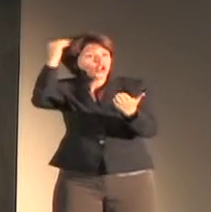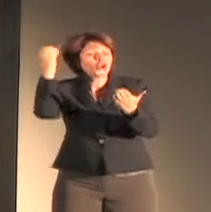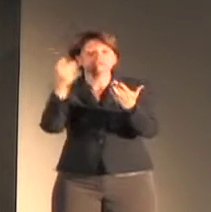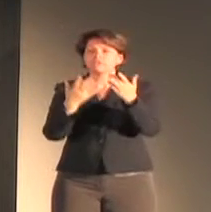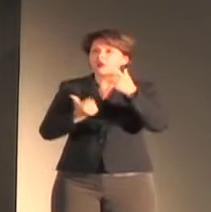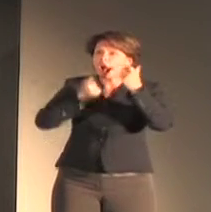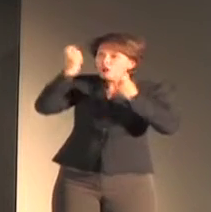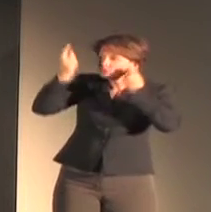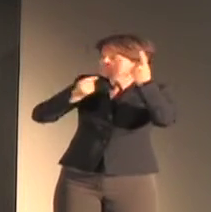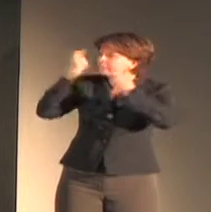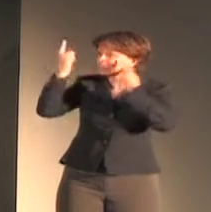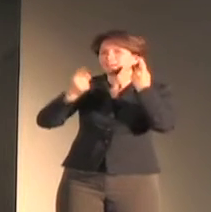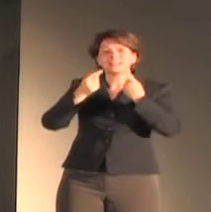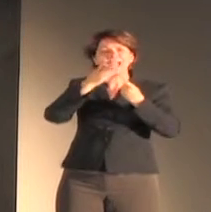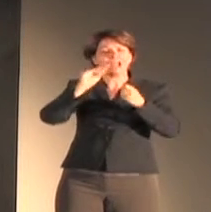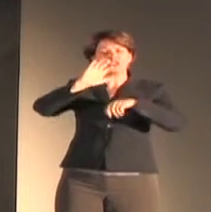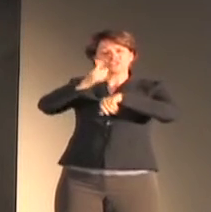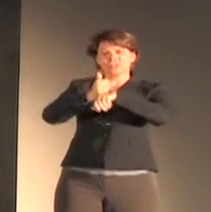and create a history in their communities.